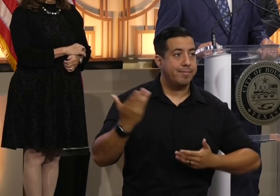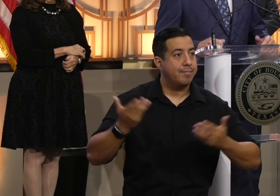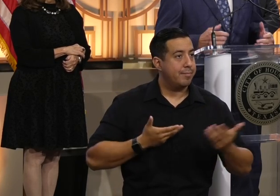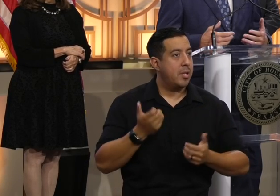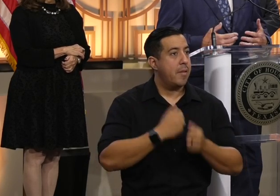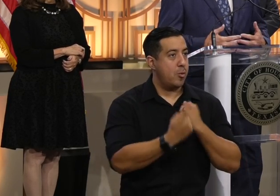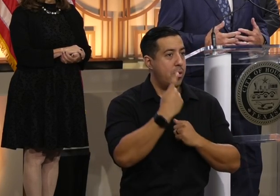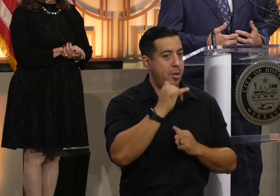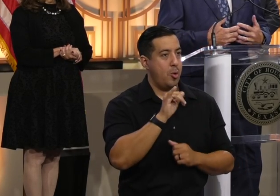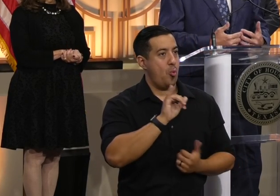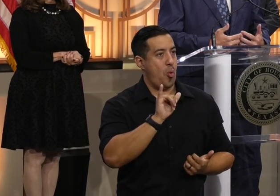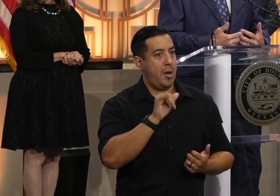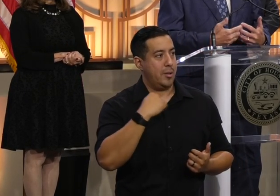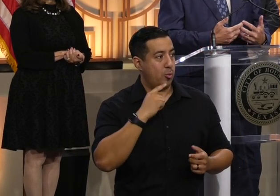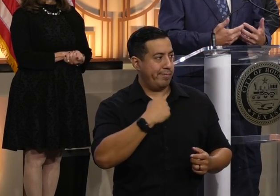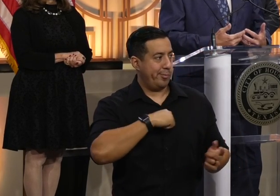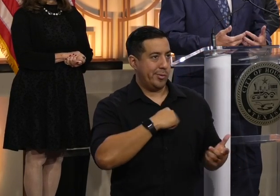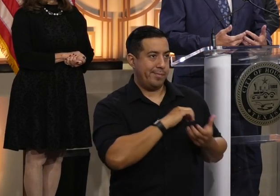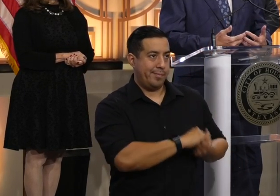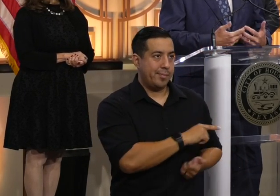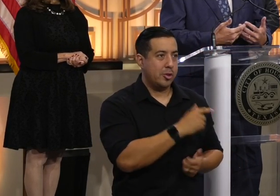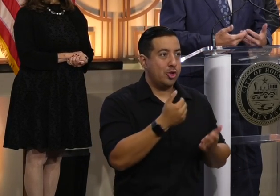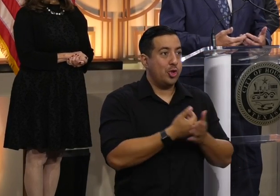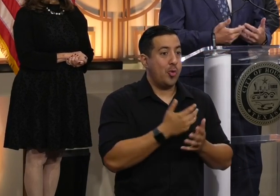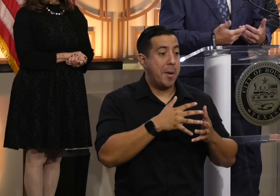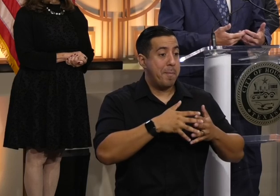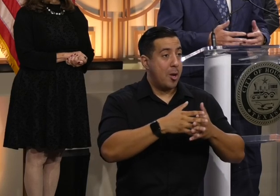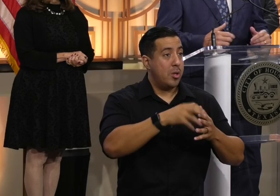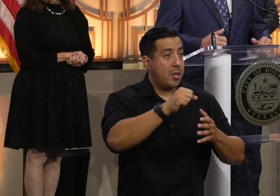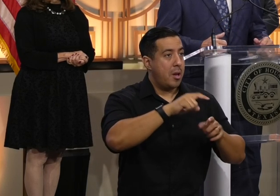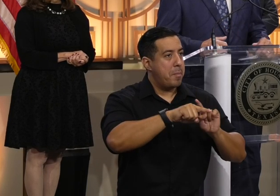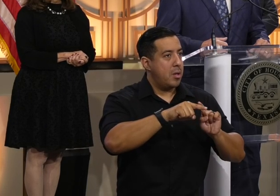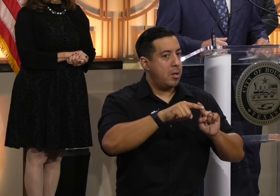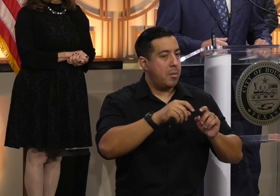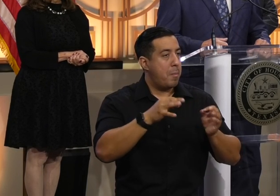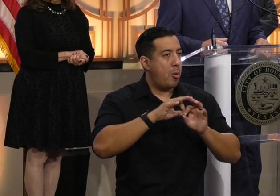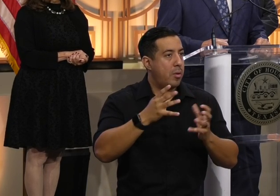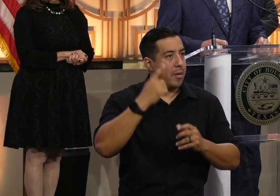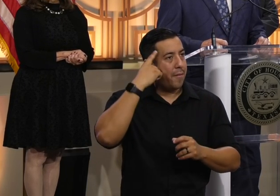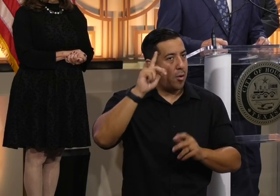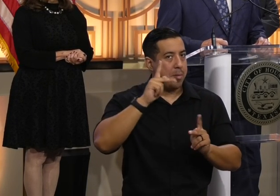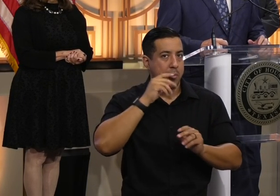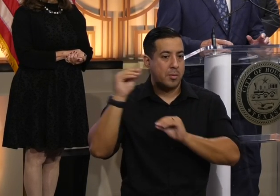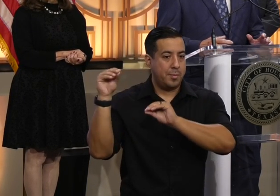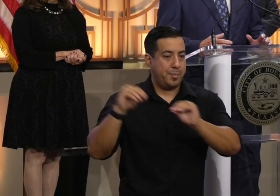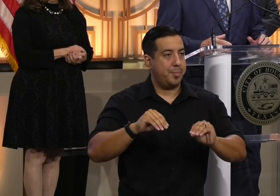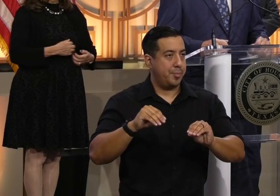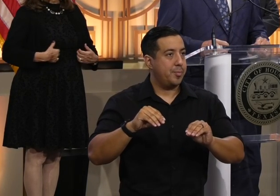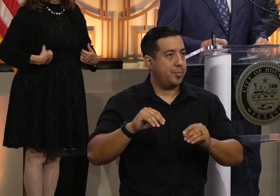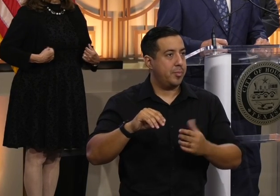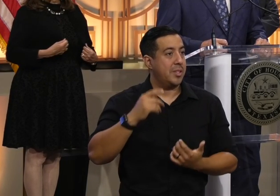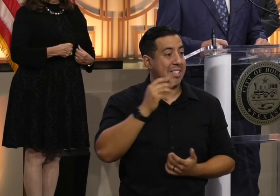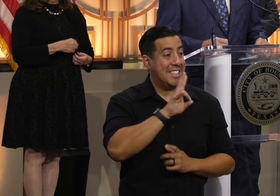the Y movement in work with welcoming new Americans, but more importantly and specifically around refugee resettlement. In the 70s,